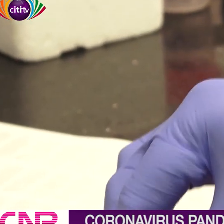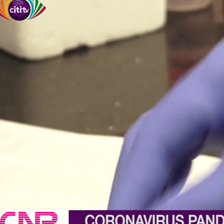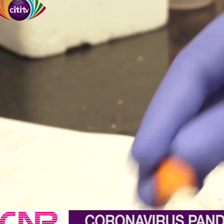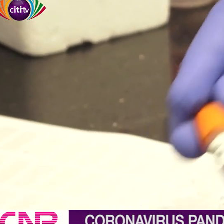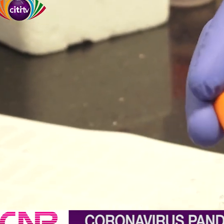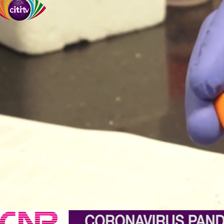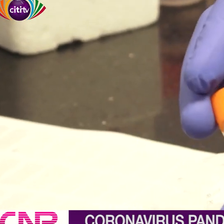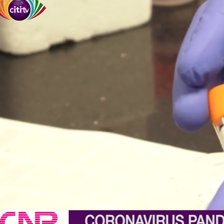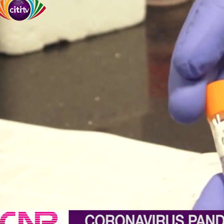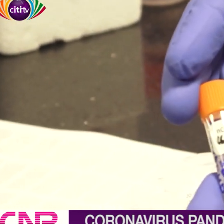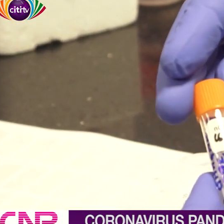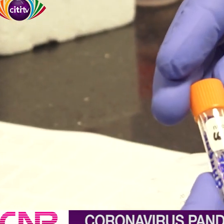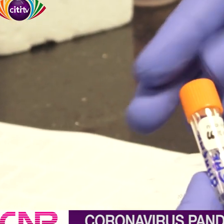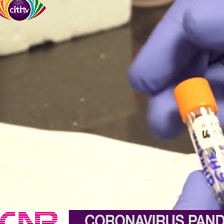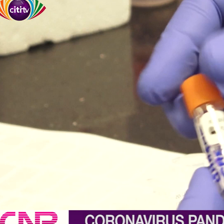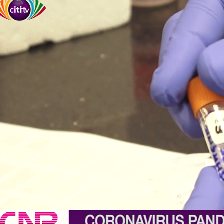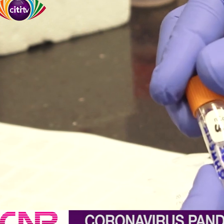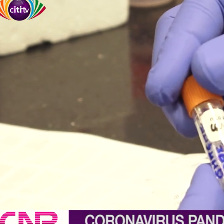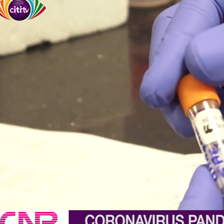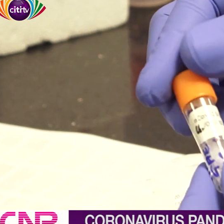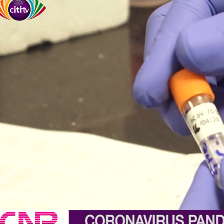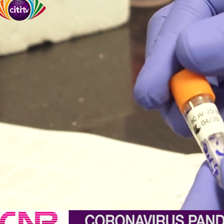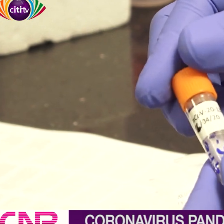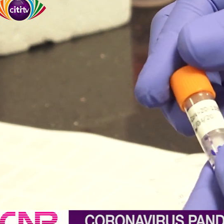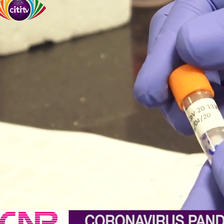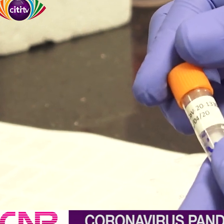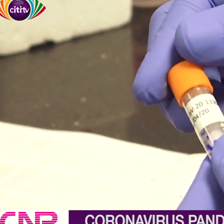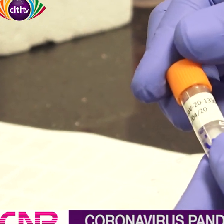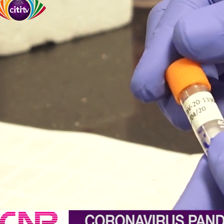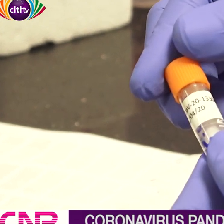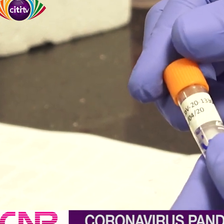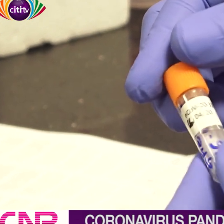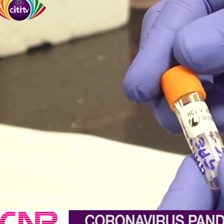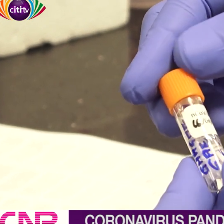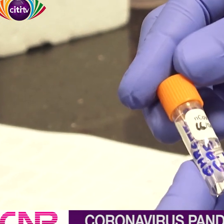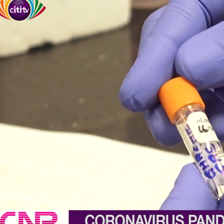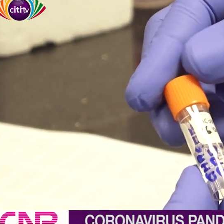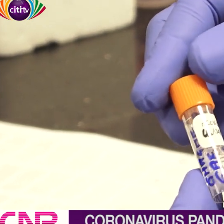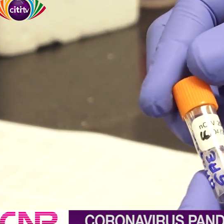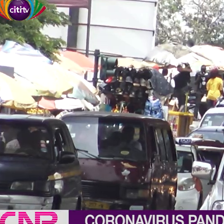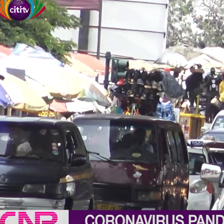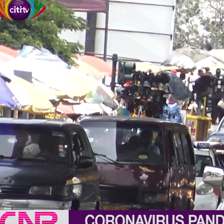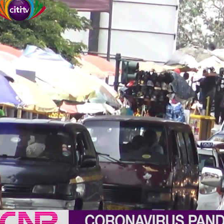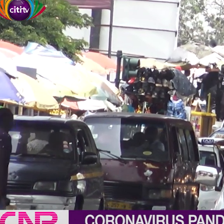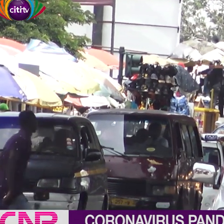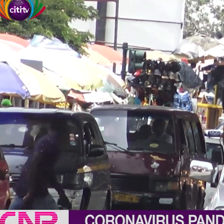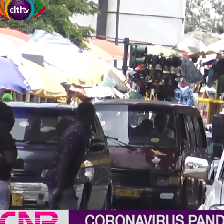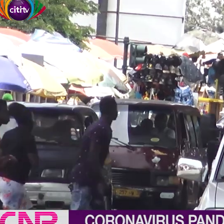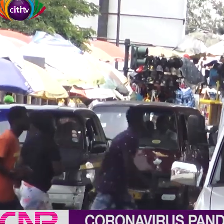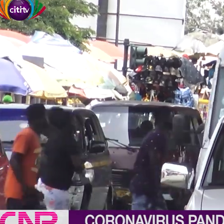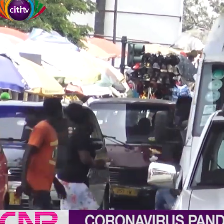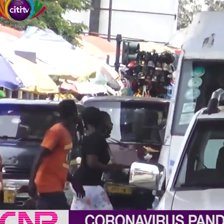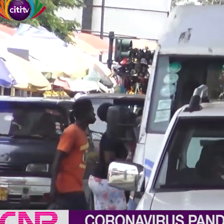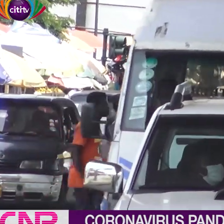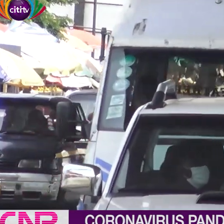with various stakeholders to examine COVID-19 prevention measures when Ghana gets out of the woods. He says these